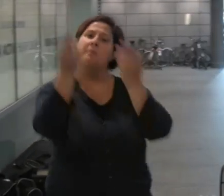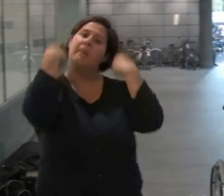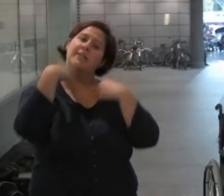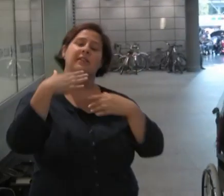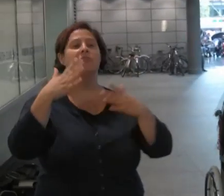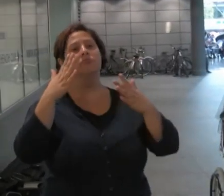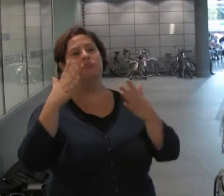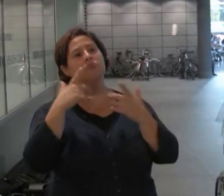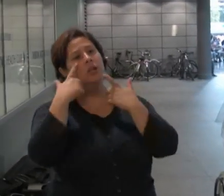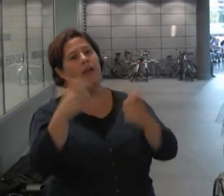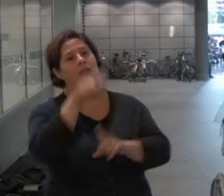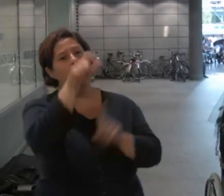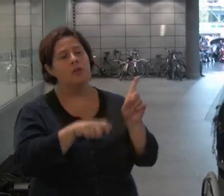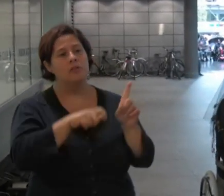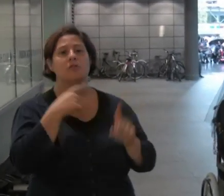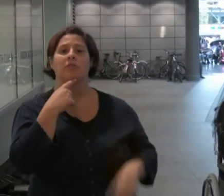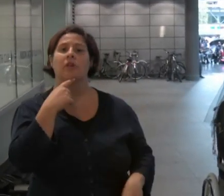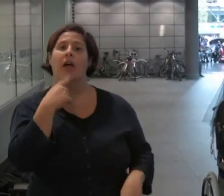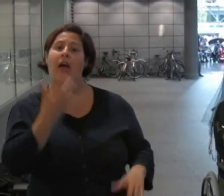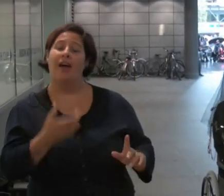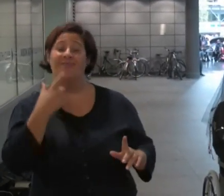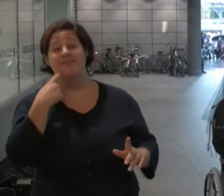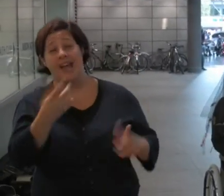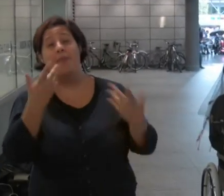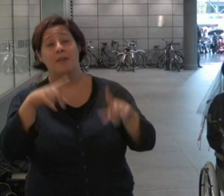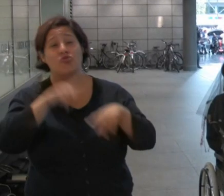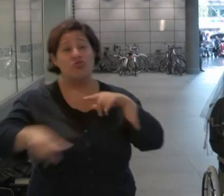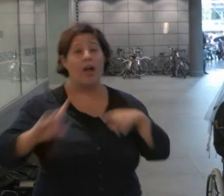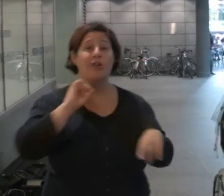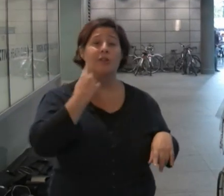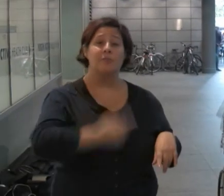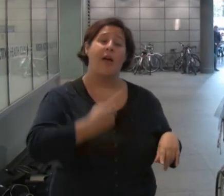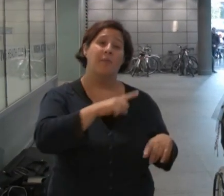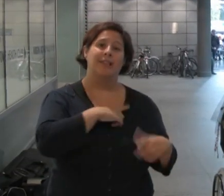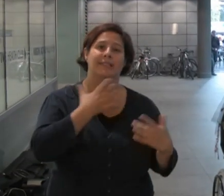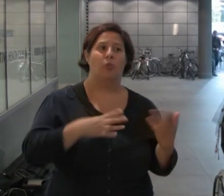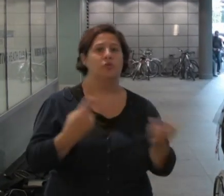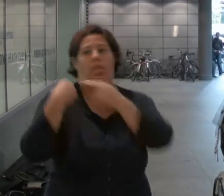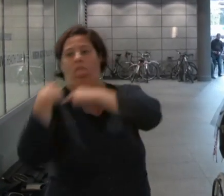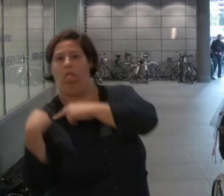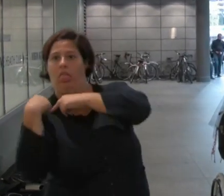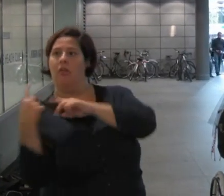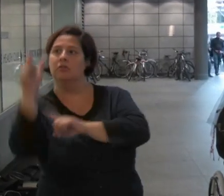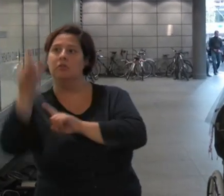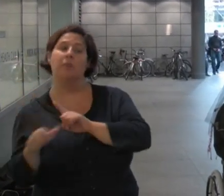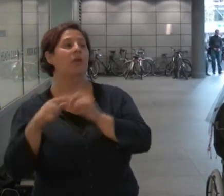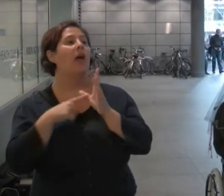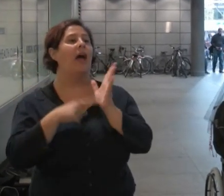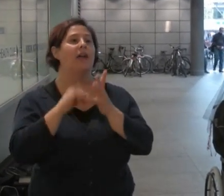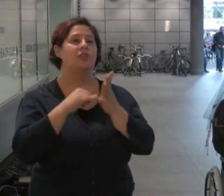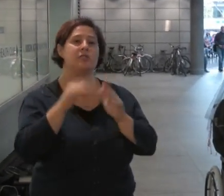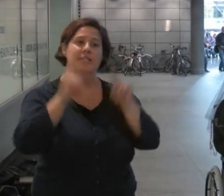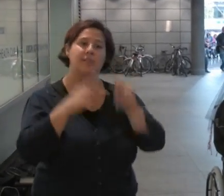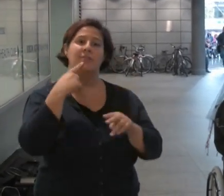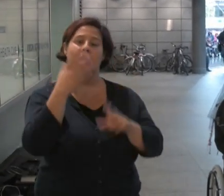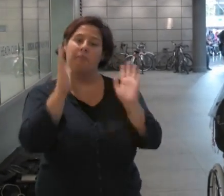caring person. And that is, that he had attempted suicide before because he feared being a burden. An antidepressant meant that he